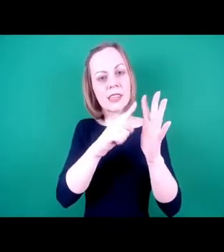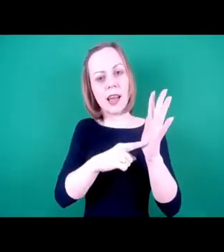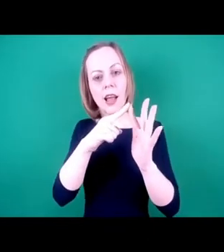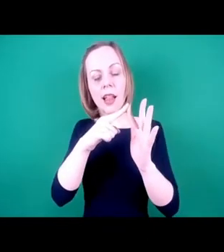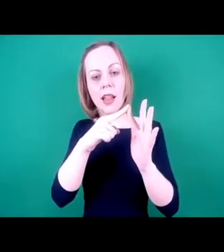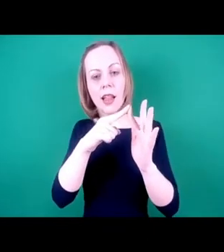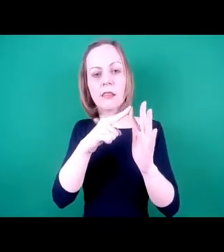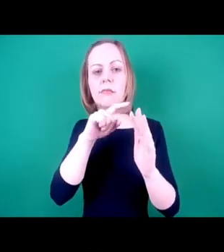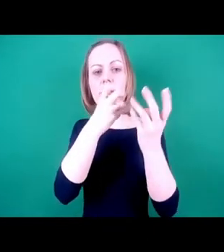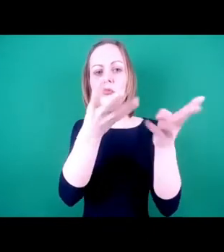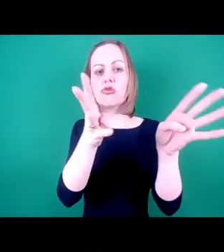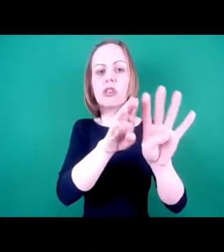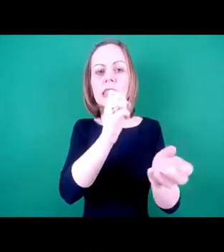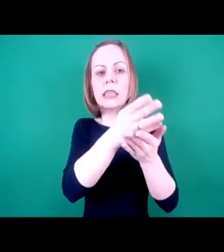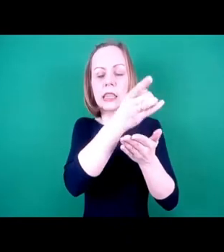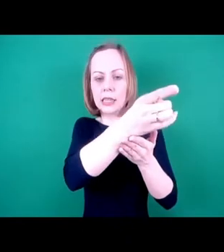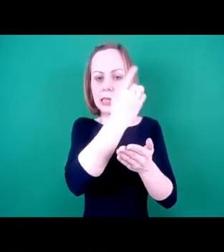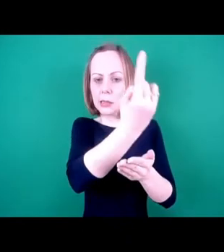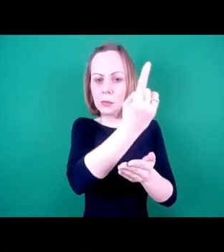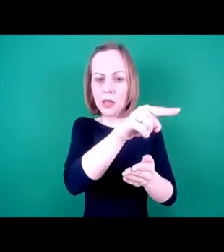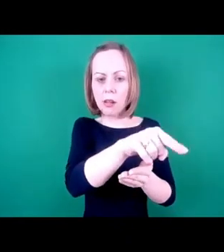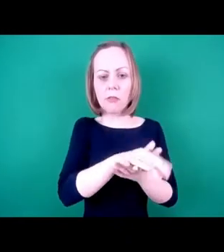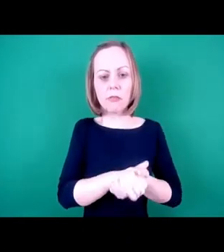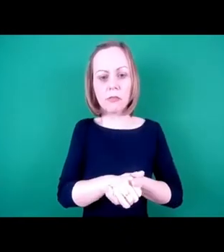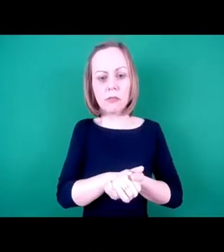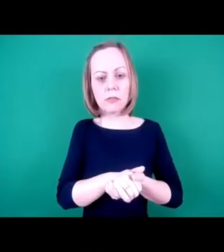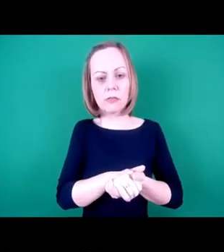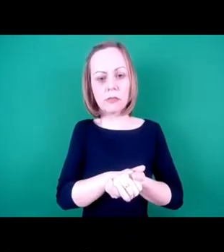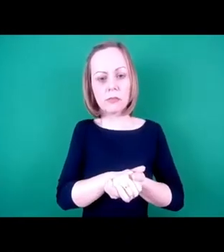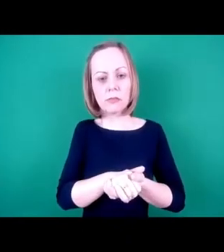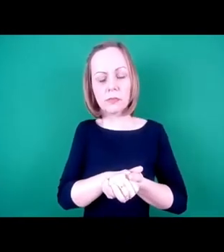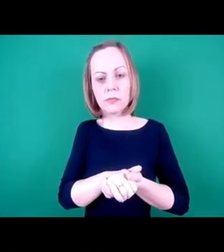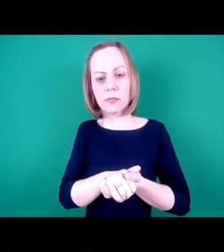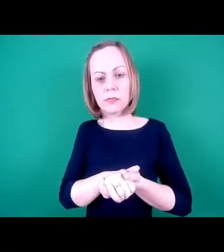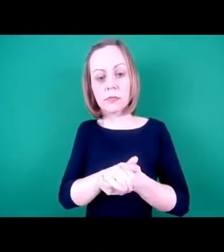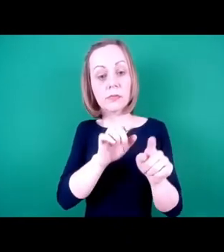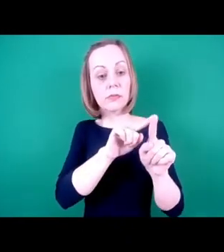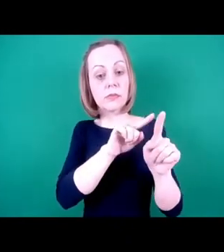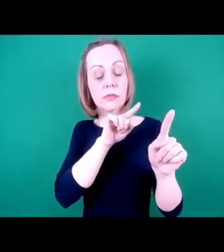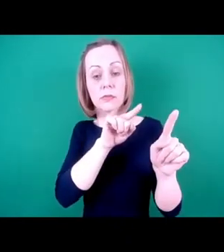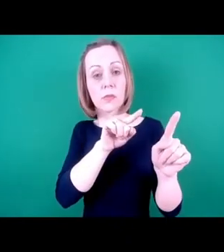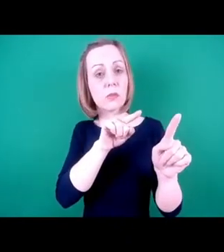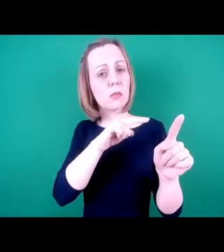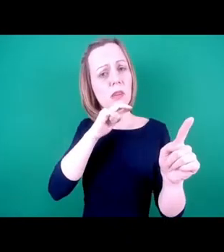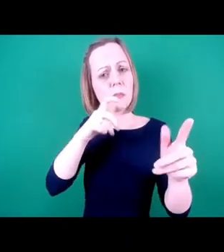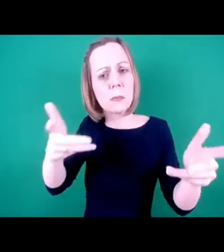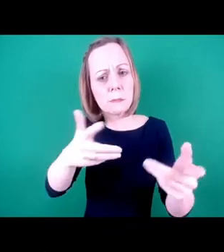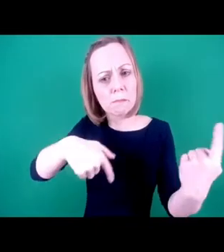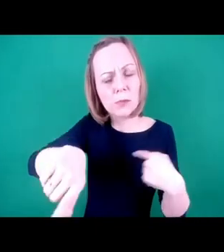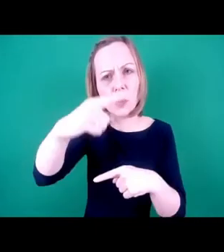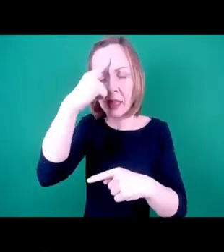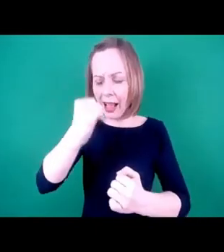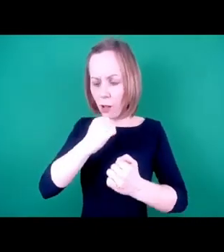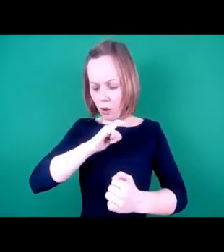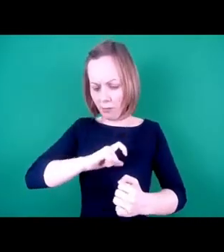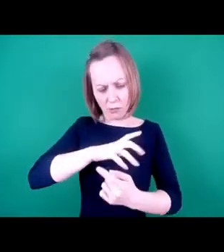who plays such an important role in reminding us of the need to reach outside of our comfort zone. Thank you very much. And